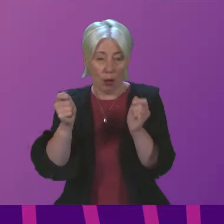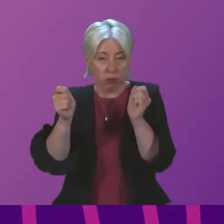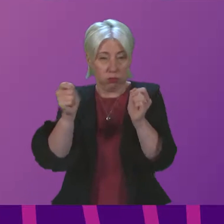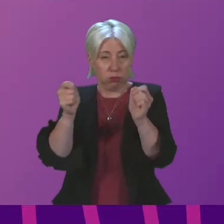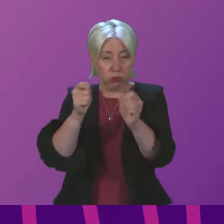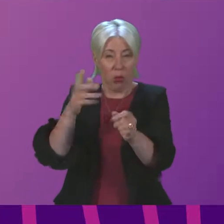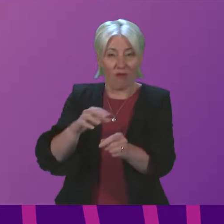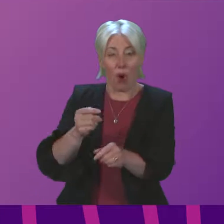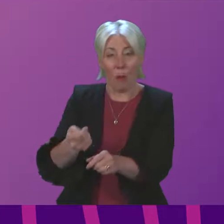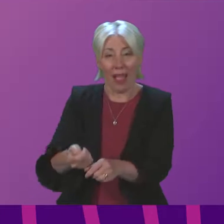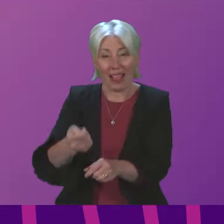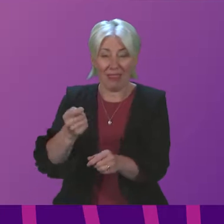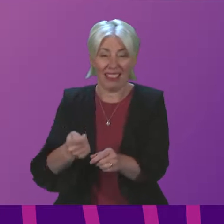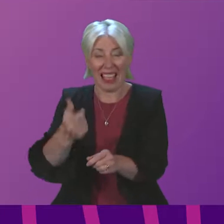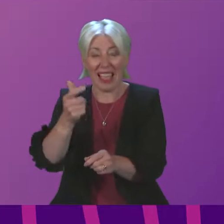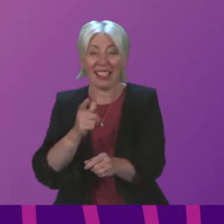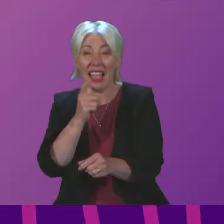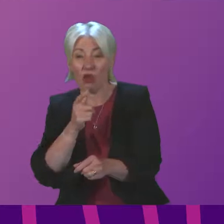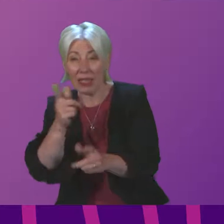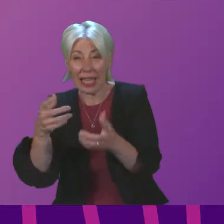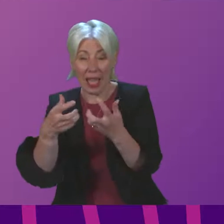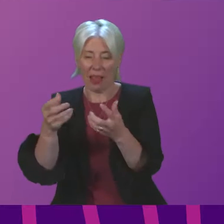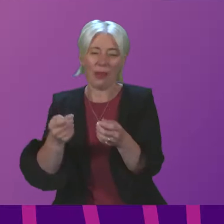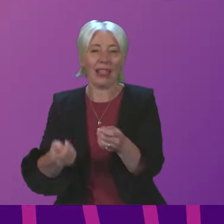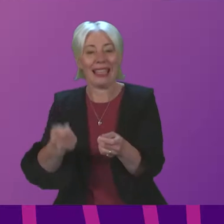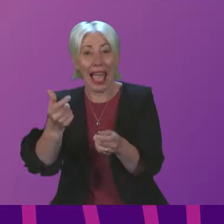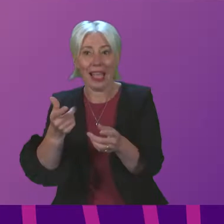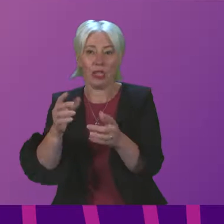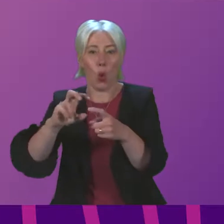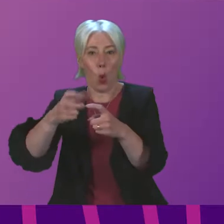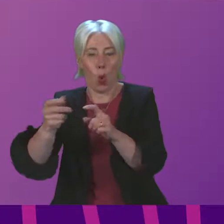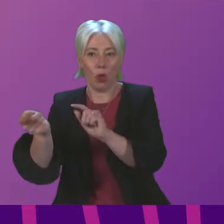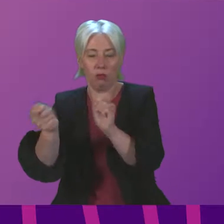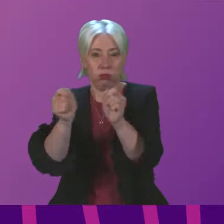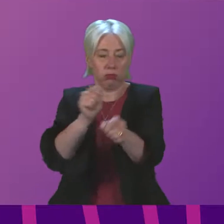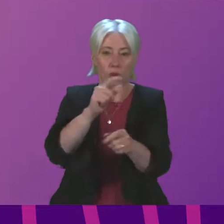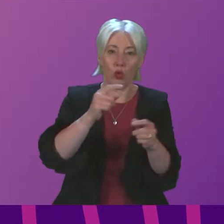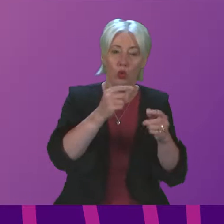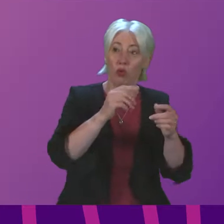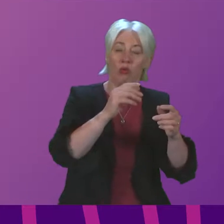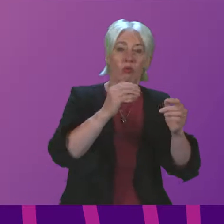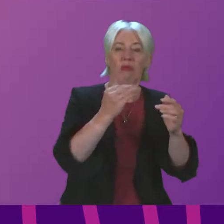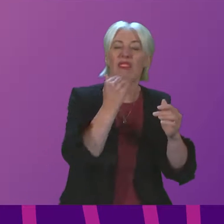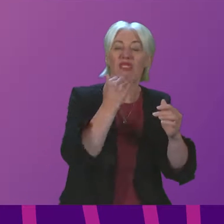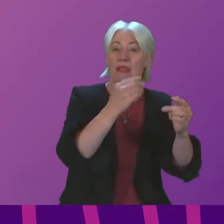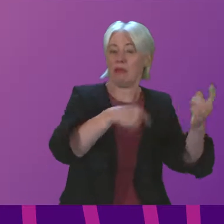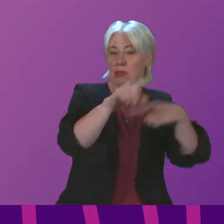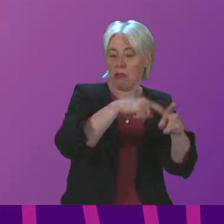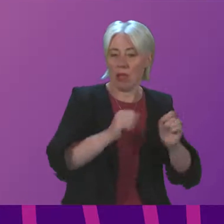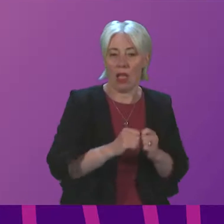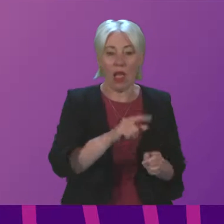without causing individuals to be forced into fuel poverty. And that's why the committee today, I said out to the net zero committee,